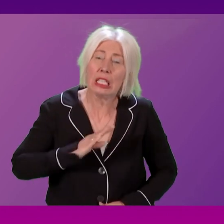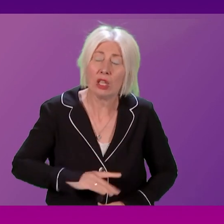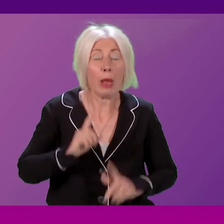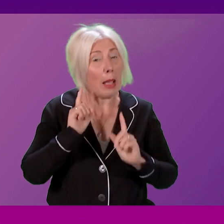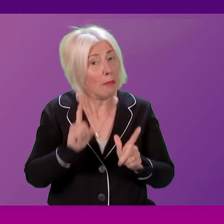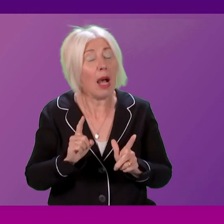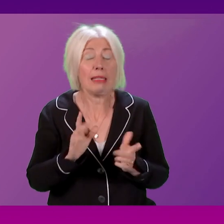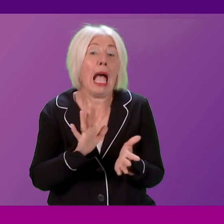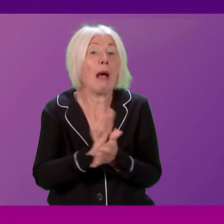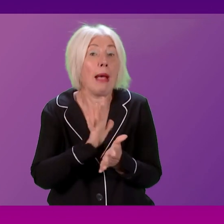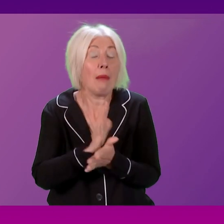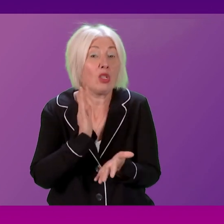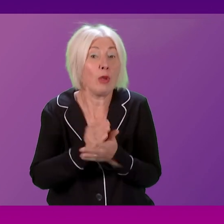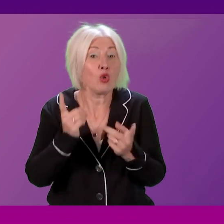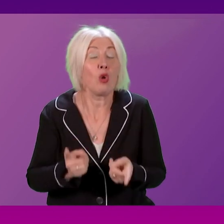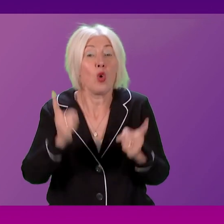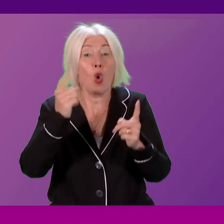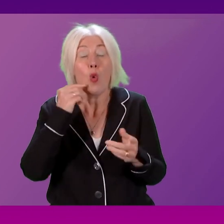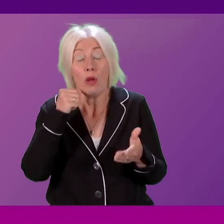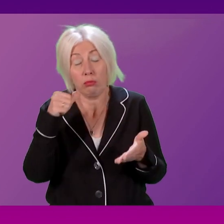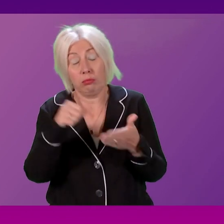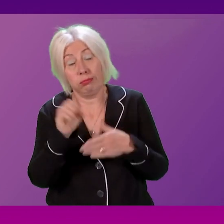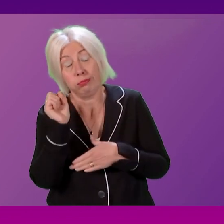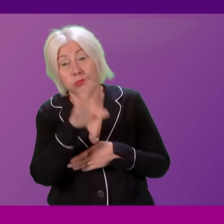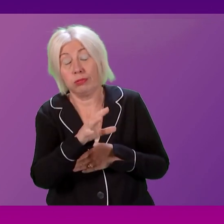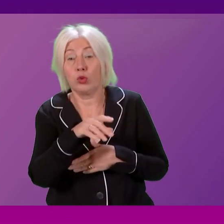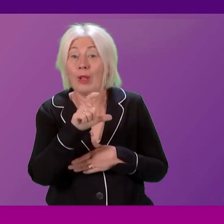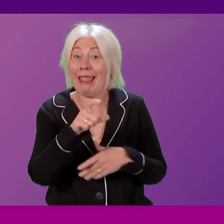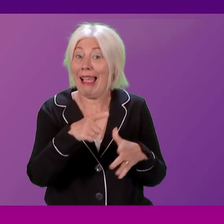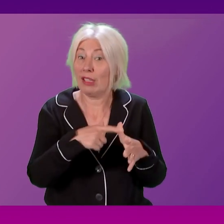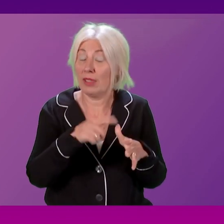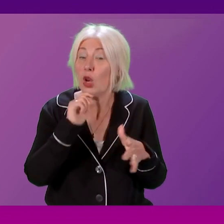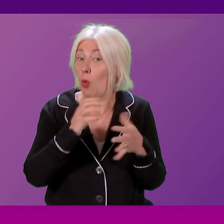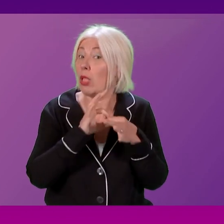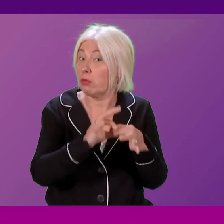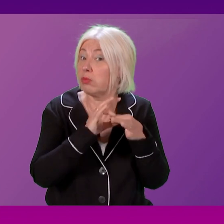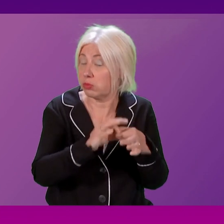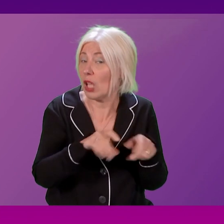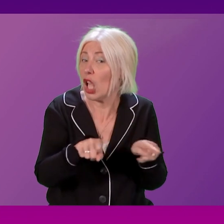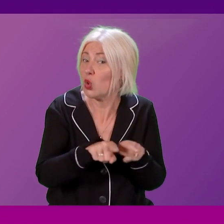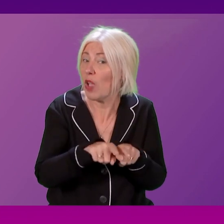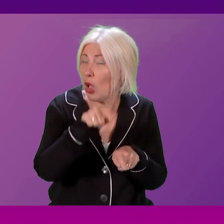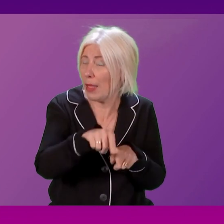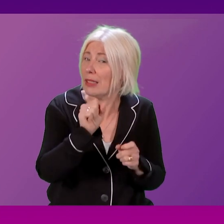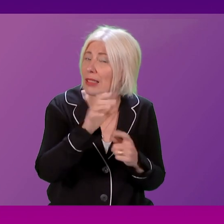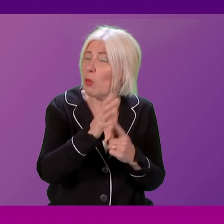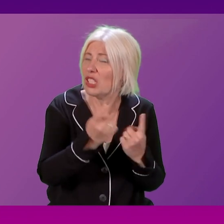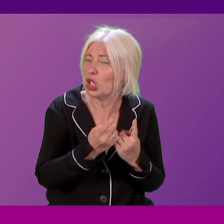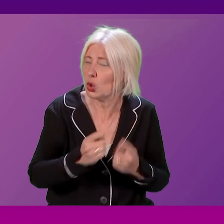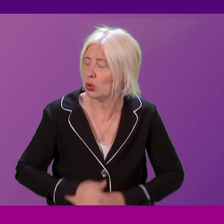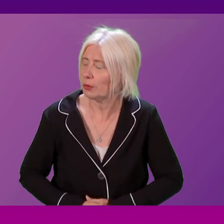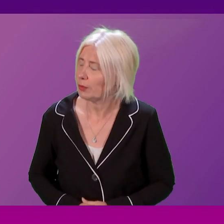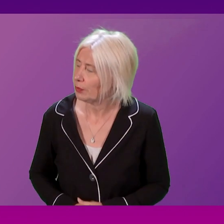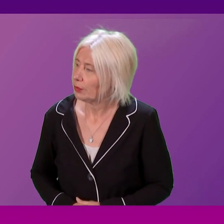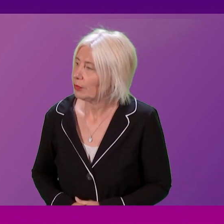ensure that the Cabinet Secretary writes to Claire Adamson, and I'm sure she'll be happy to engage with Claire Adamson, too, on this very important issue. Sue